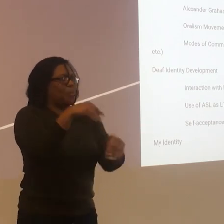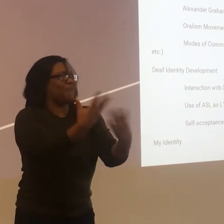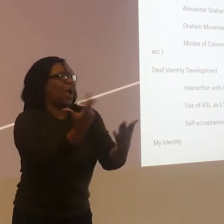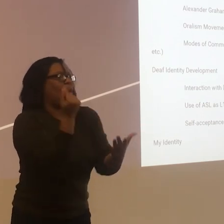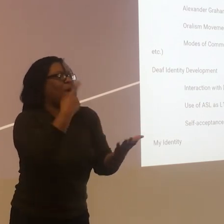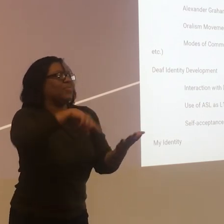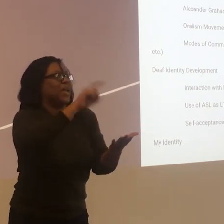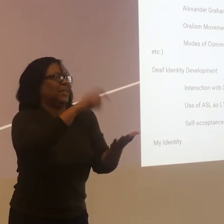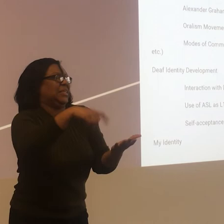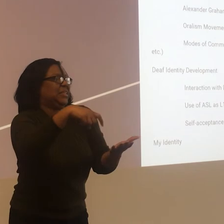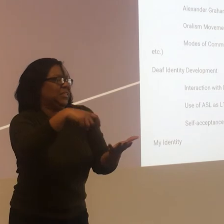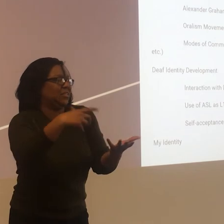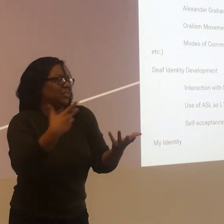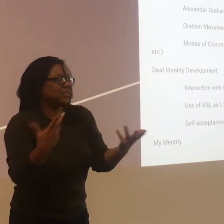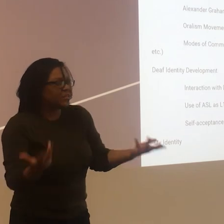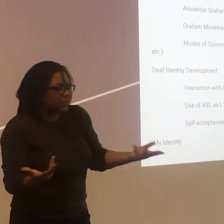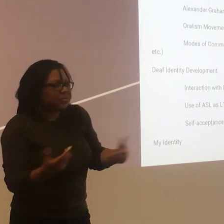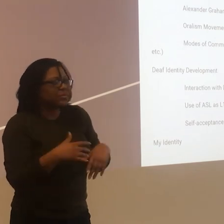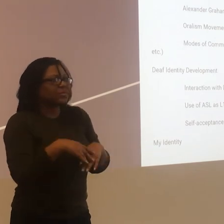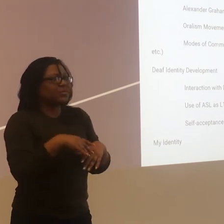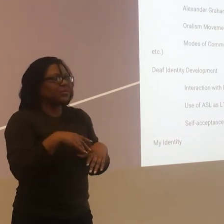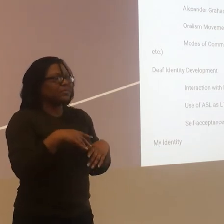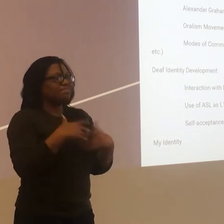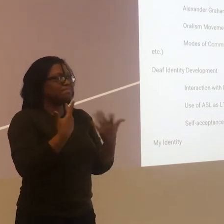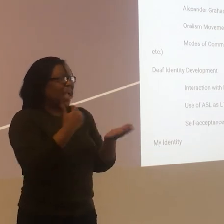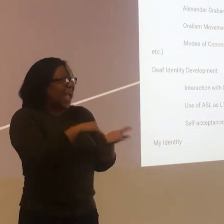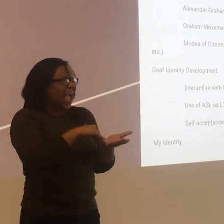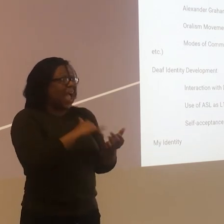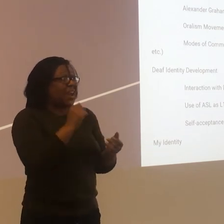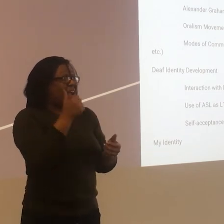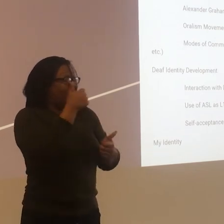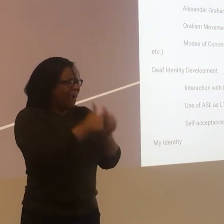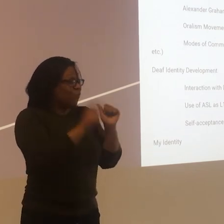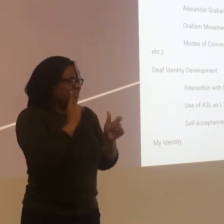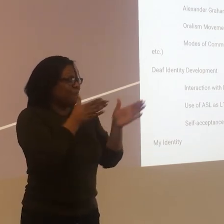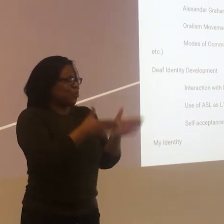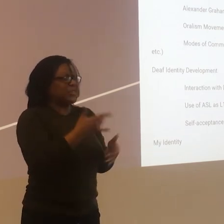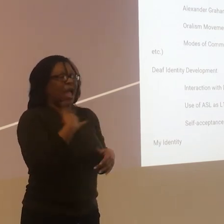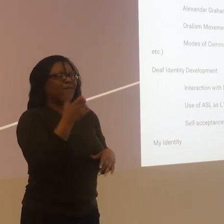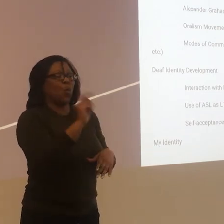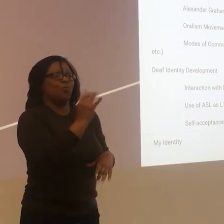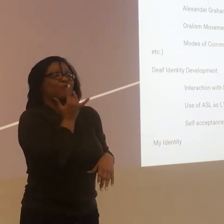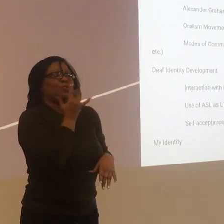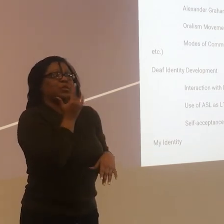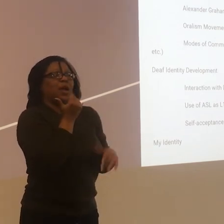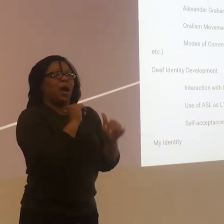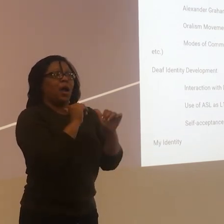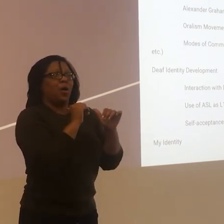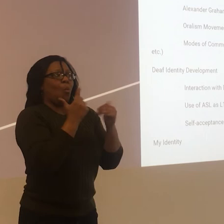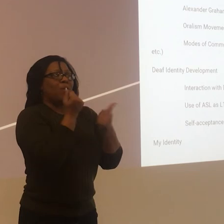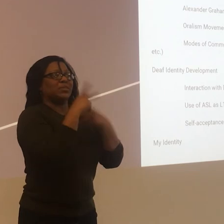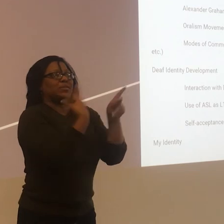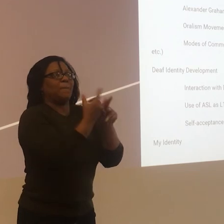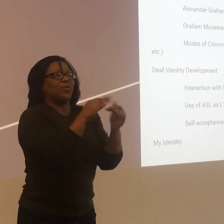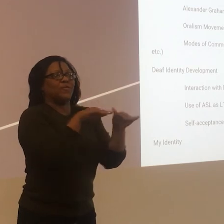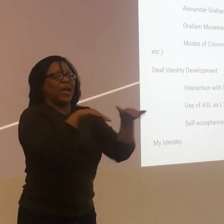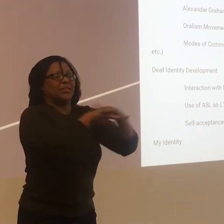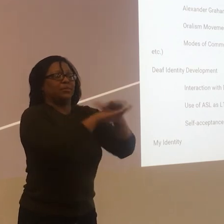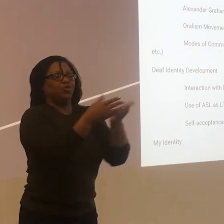We just have to make sure that we're planning ahead. So if you're asking for another example of what you can do in the workplace is plan ahead. Have an idea